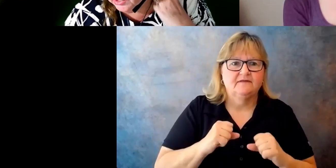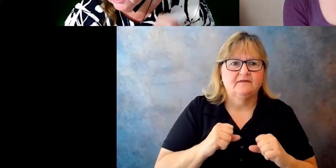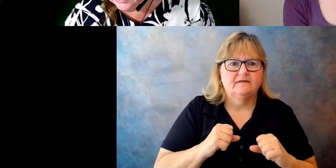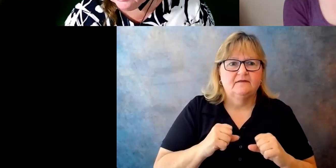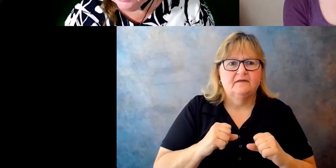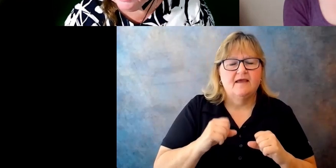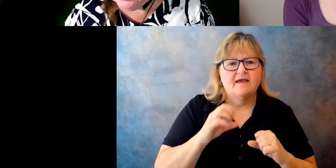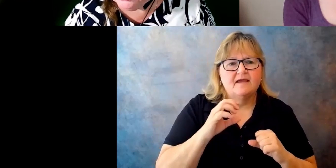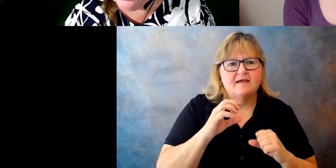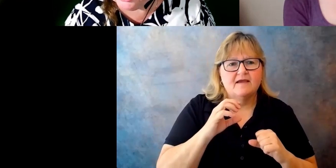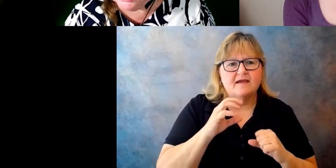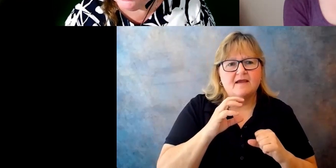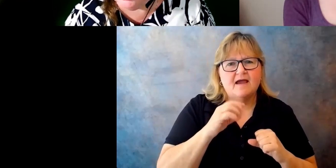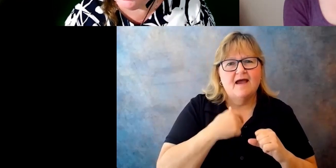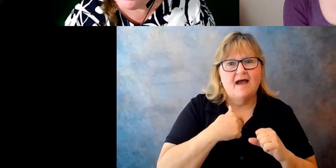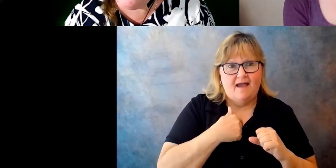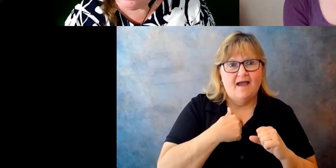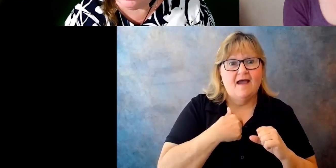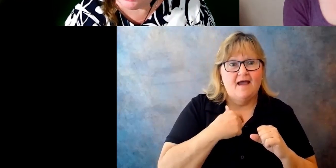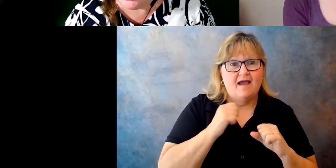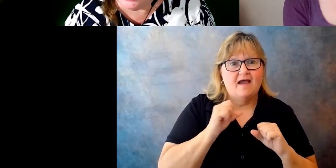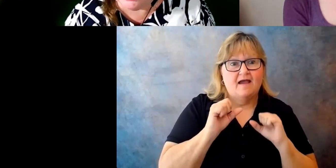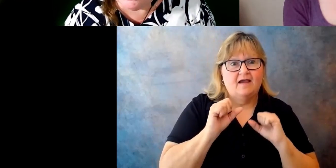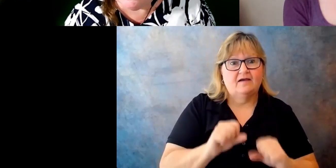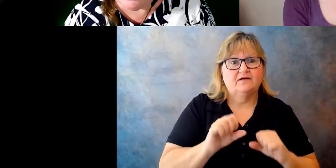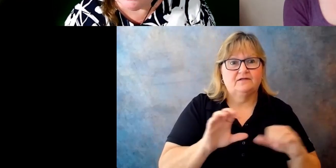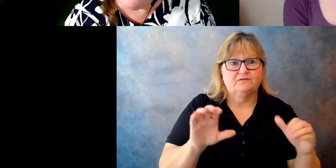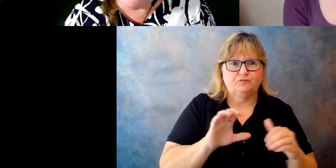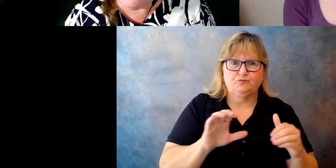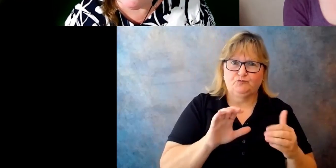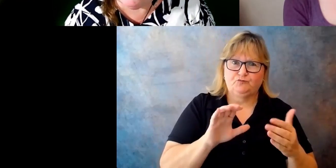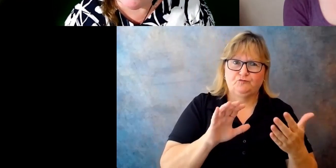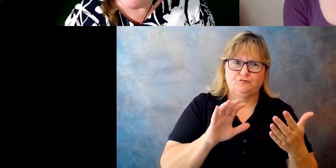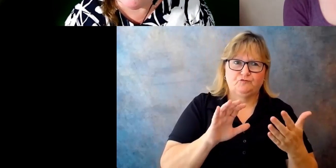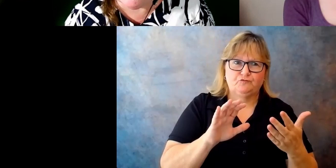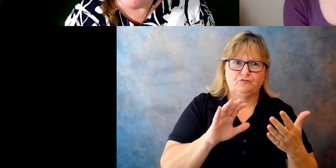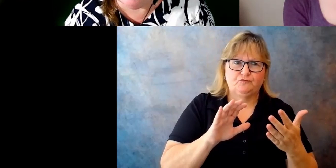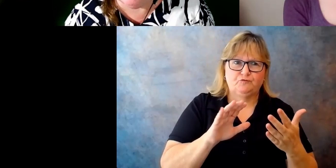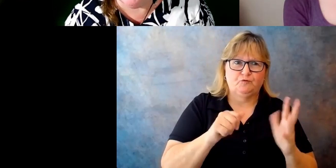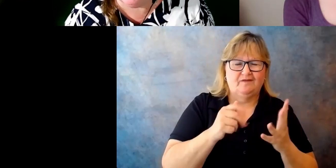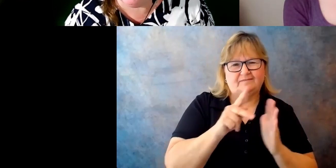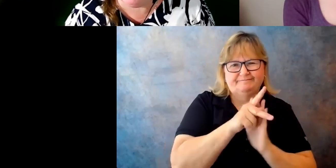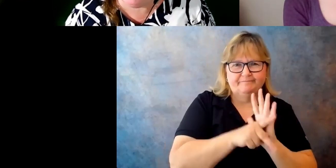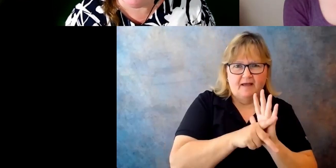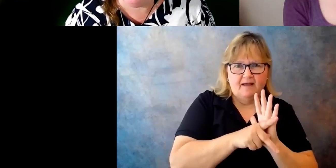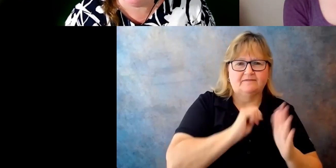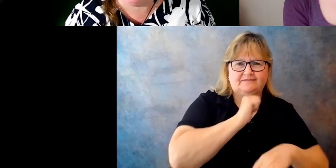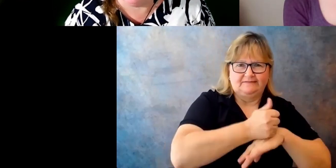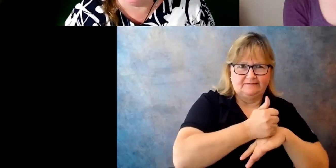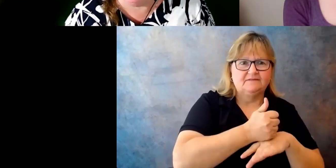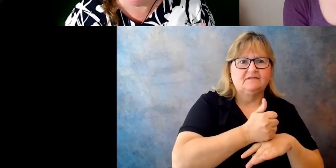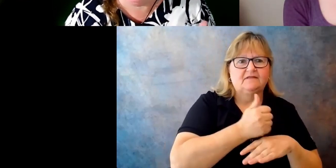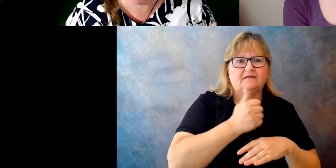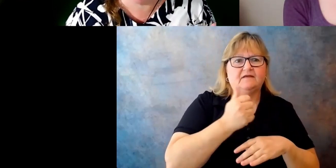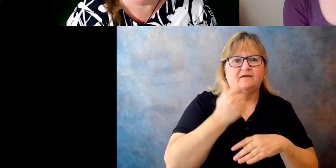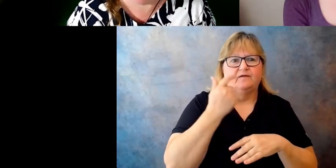I was actually able to do the clearance for the CRPD in both agencies.